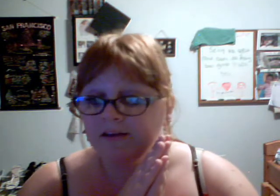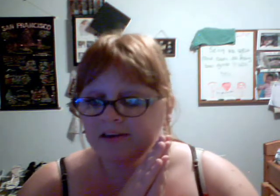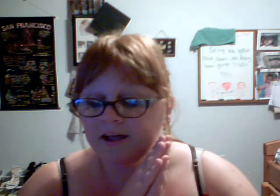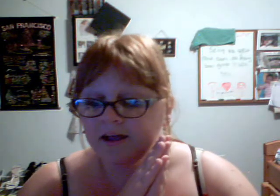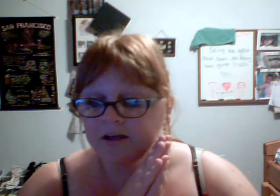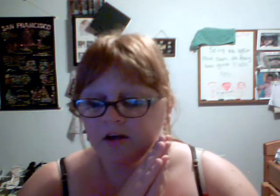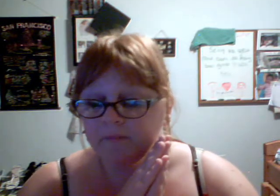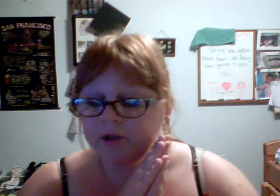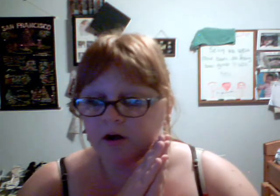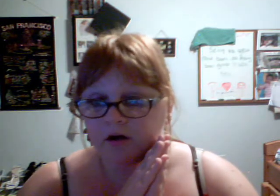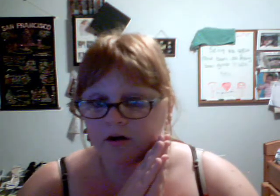dad got me a car.